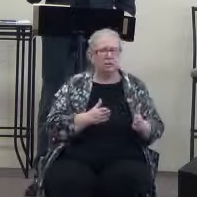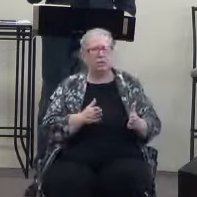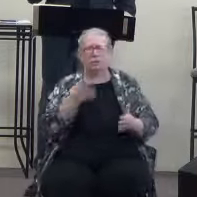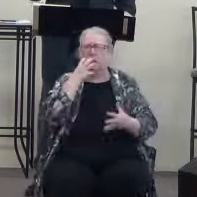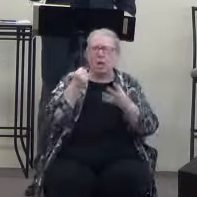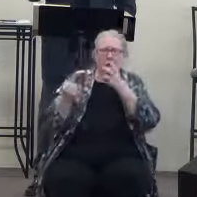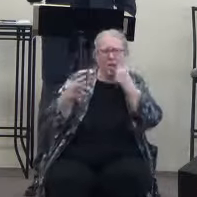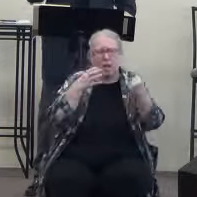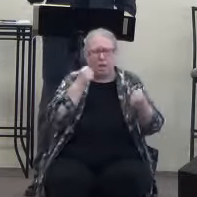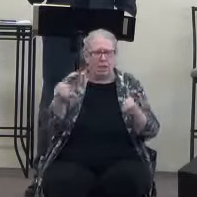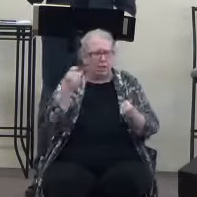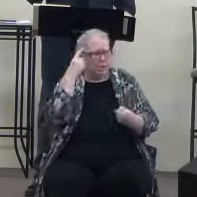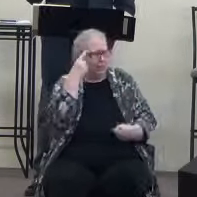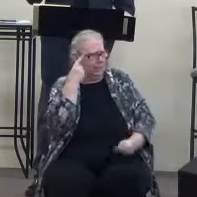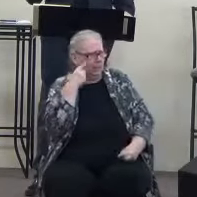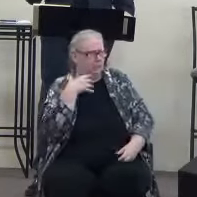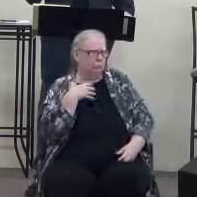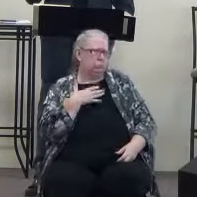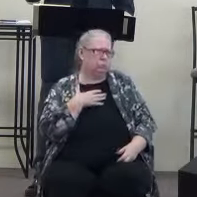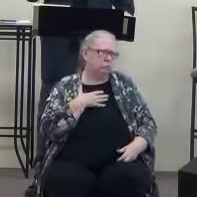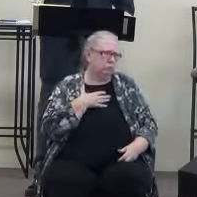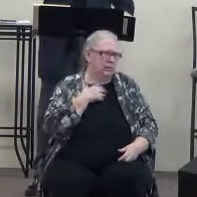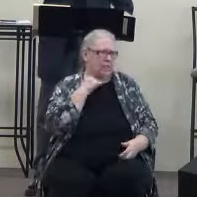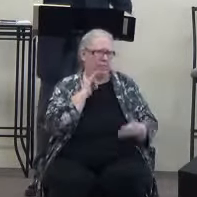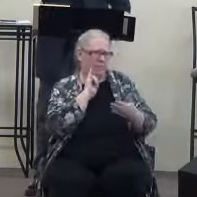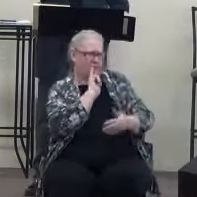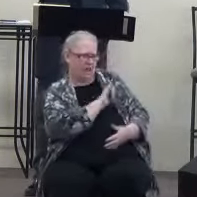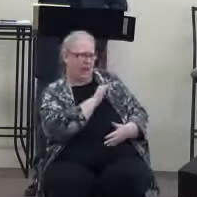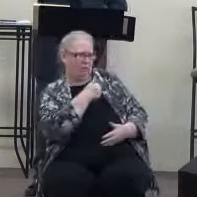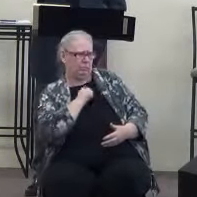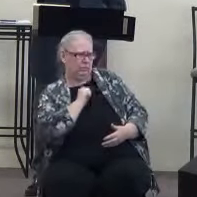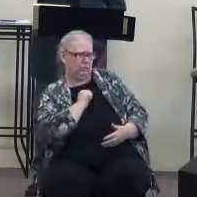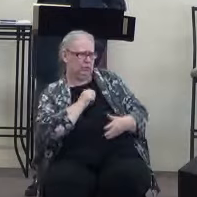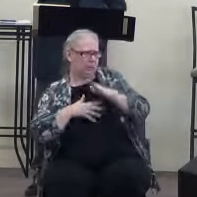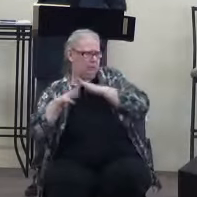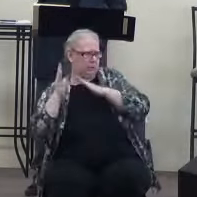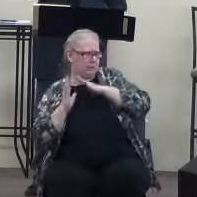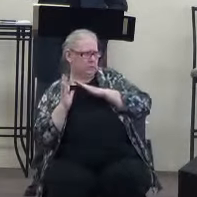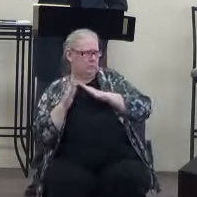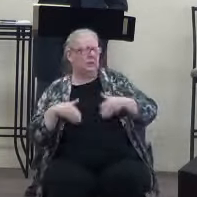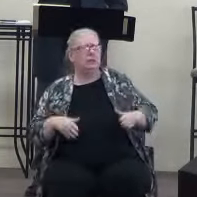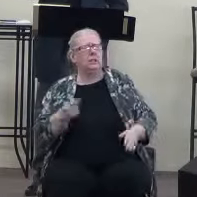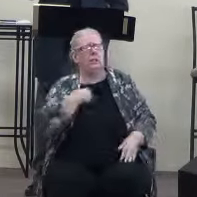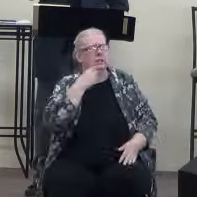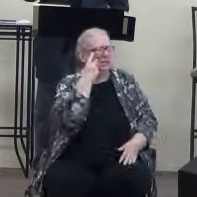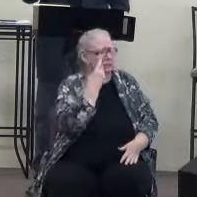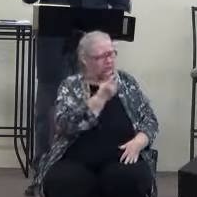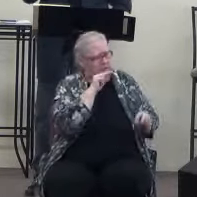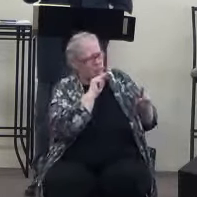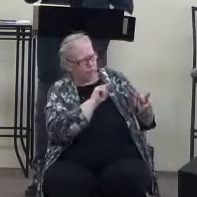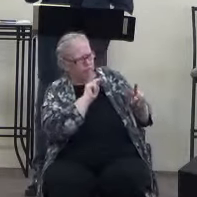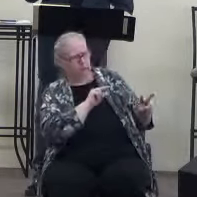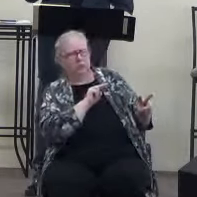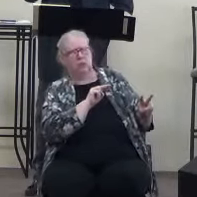and I'm thinking oh God that was me and he'll let me see and watch that and be